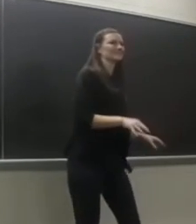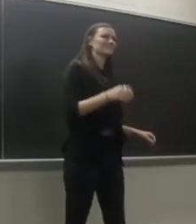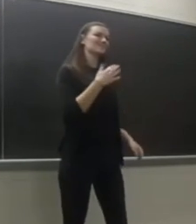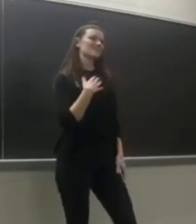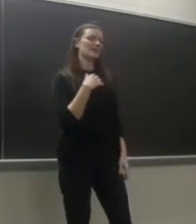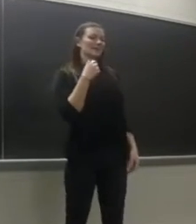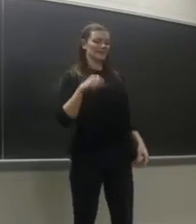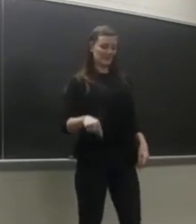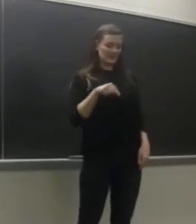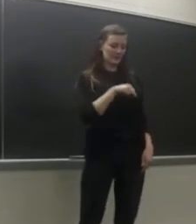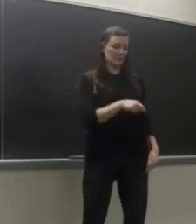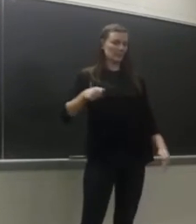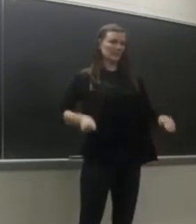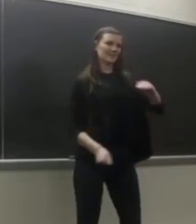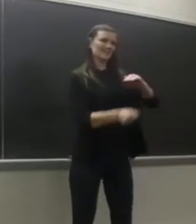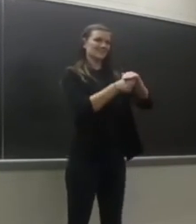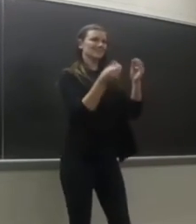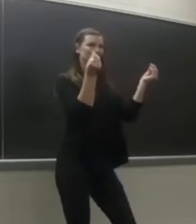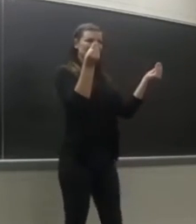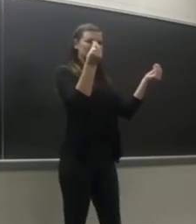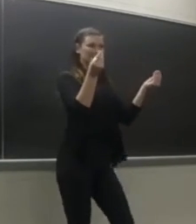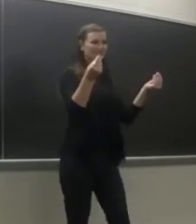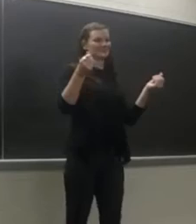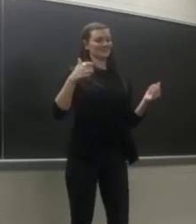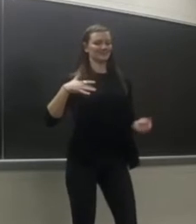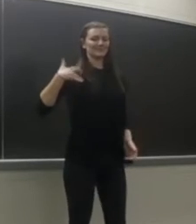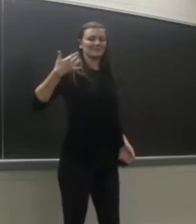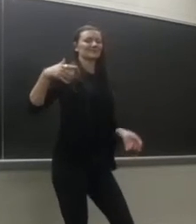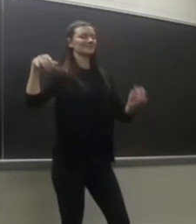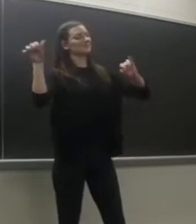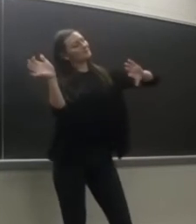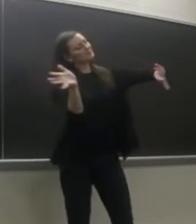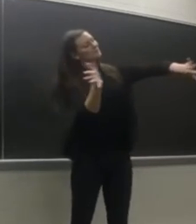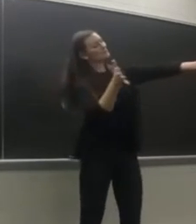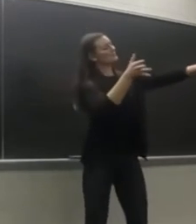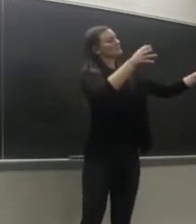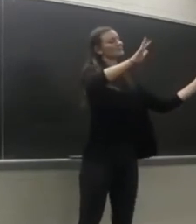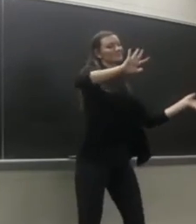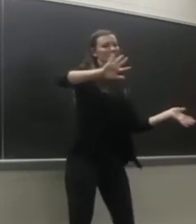My feet are buried in the sand And there's a breeze